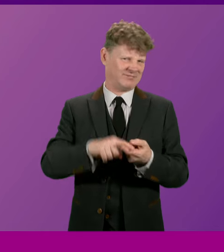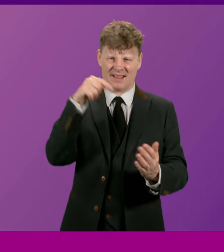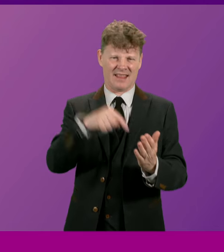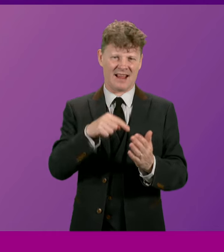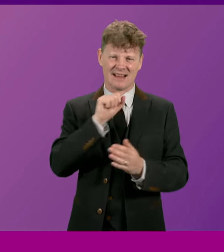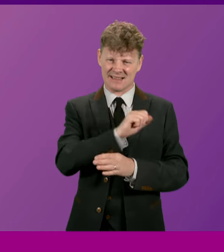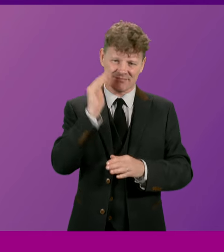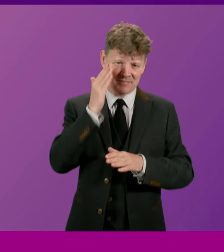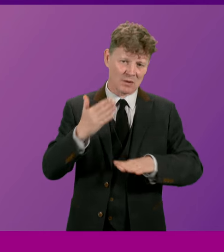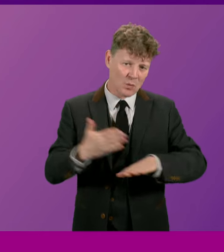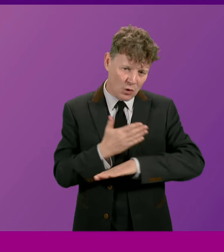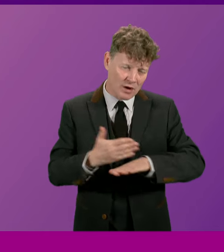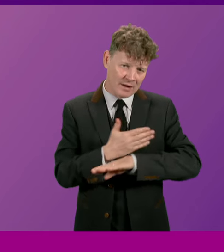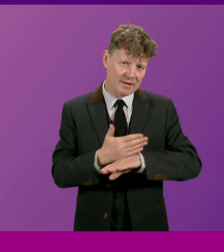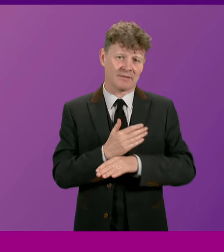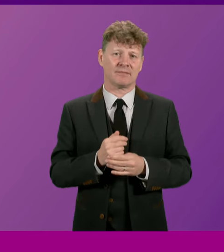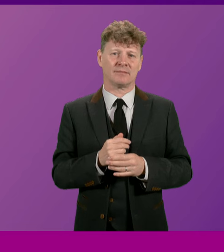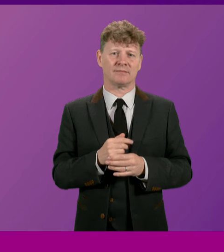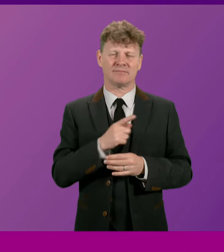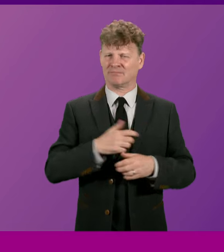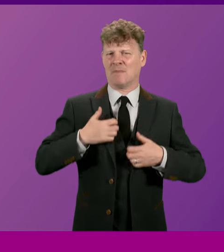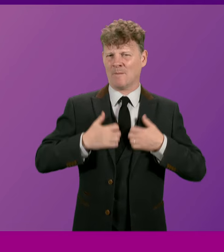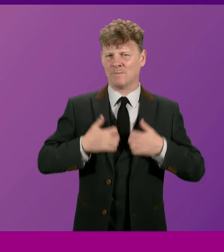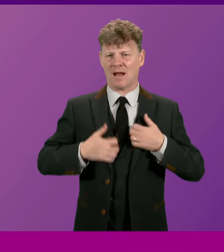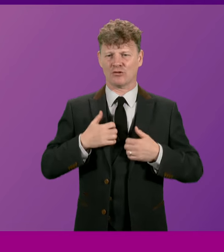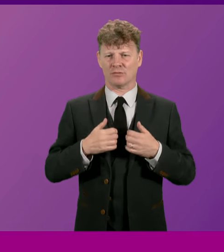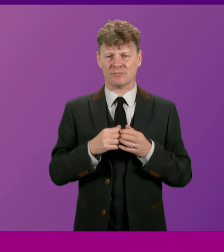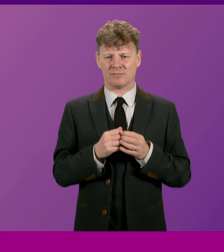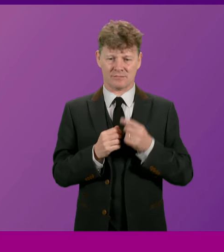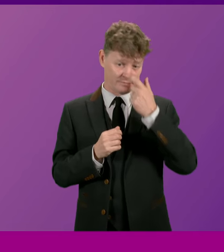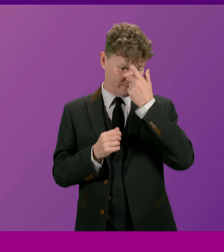determined work and unwavering passion to prevail.